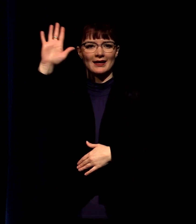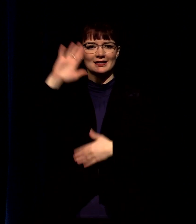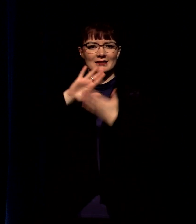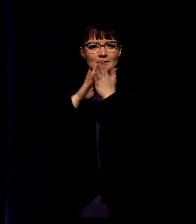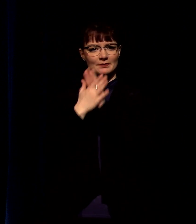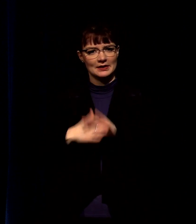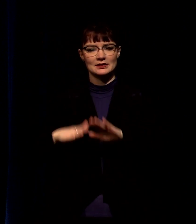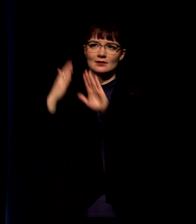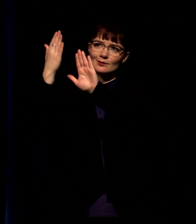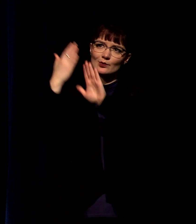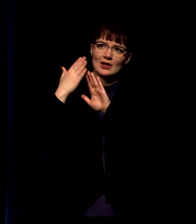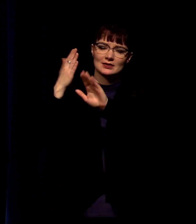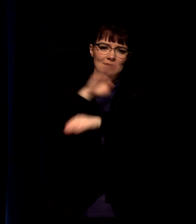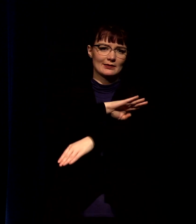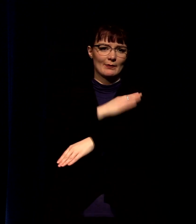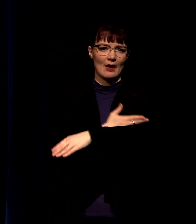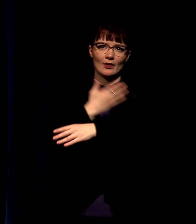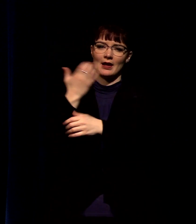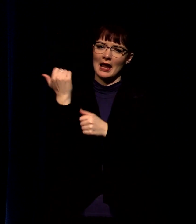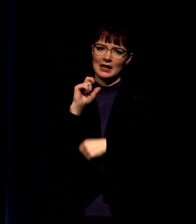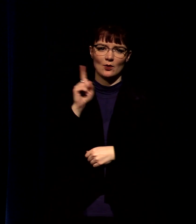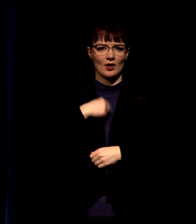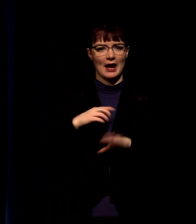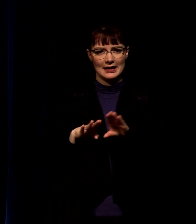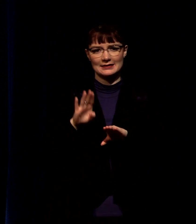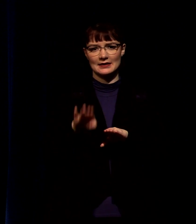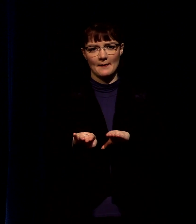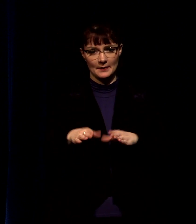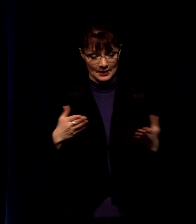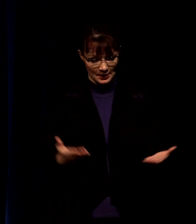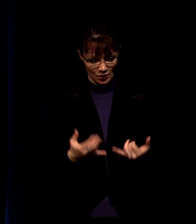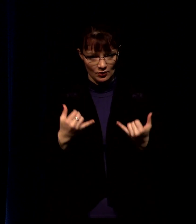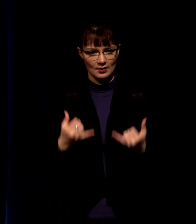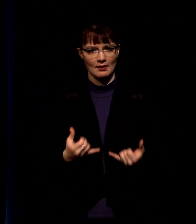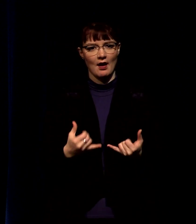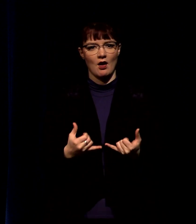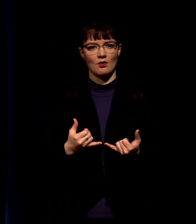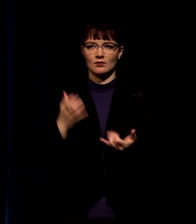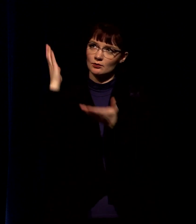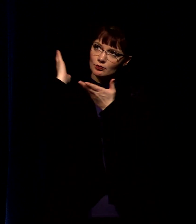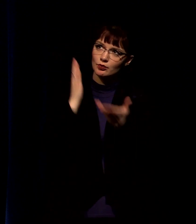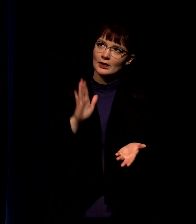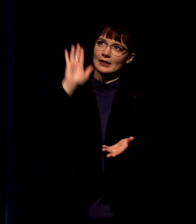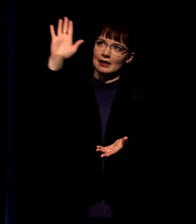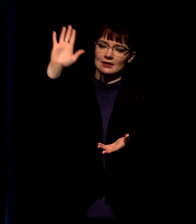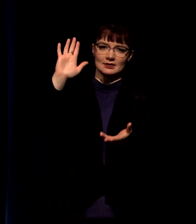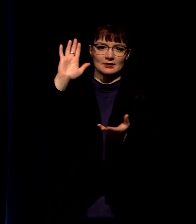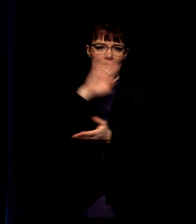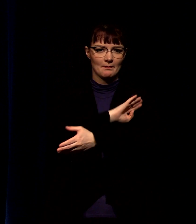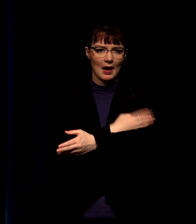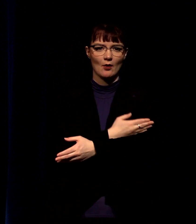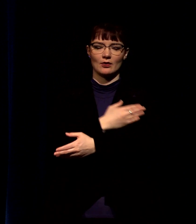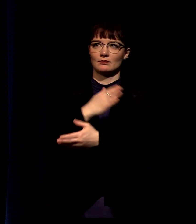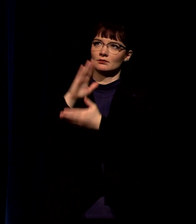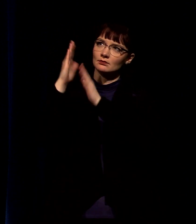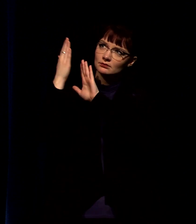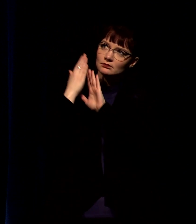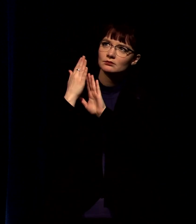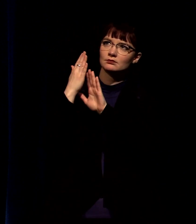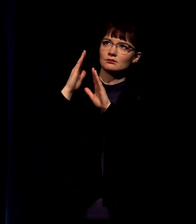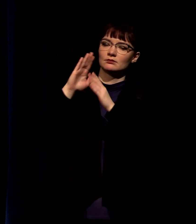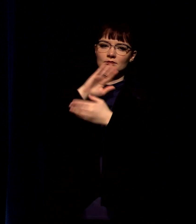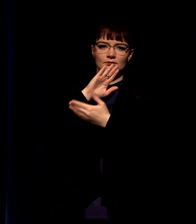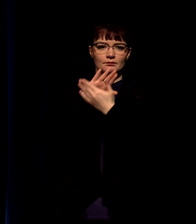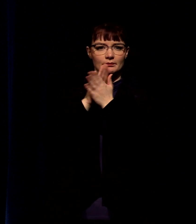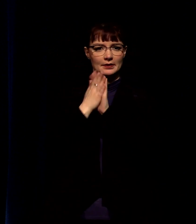everywhere we step in the here in the now and we realize full well that things might not get better until